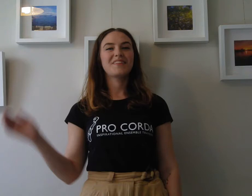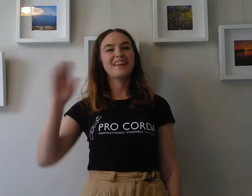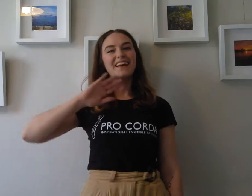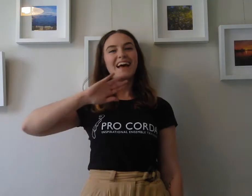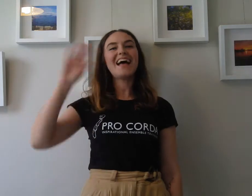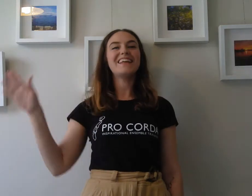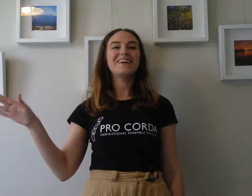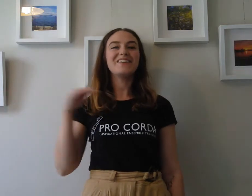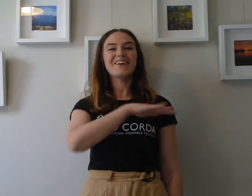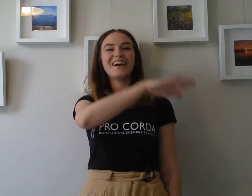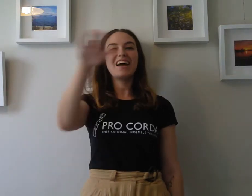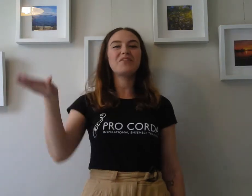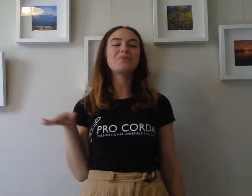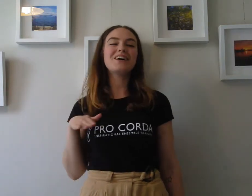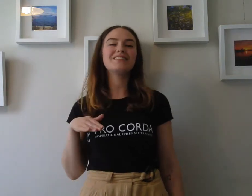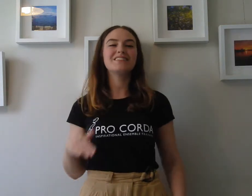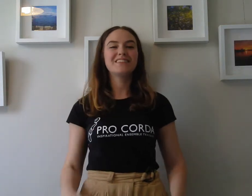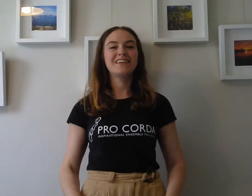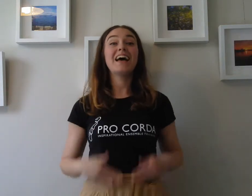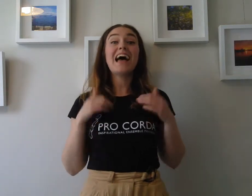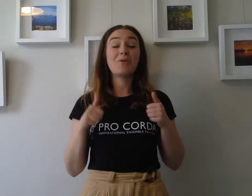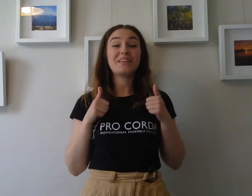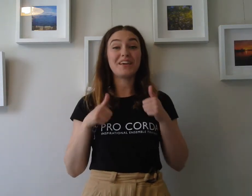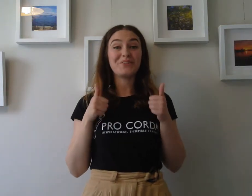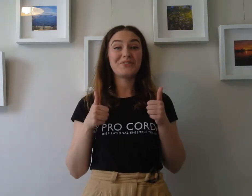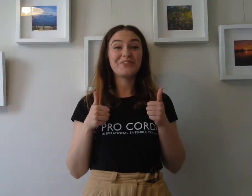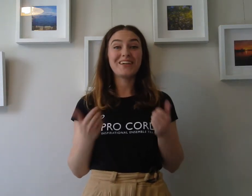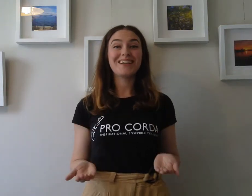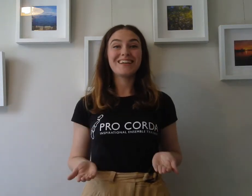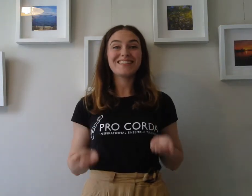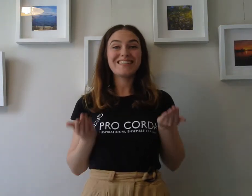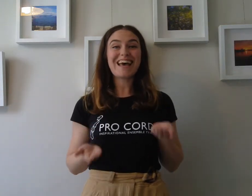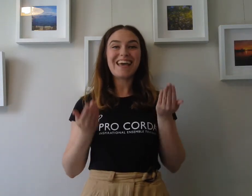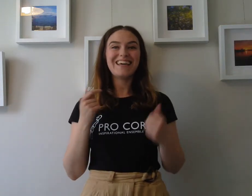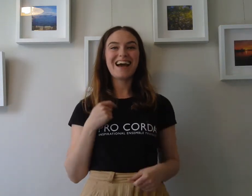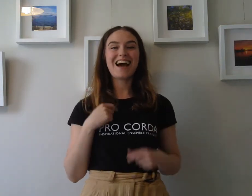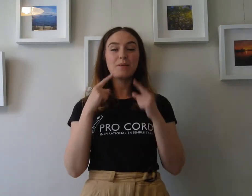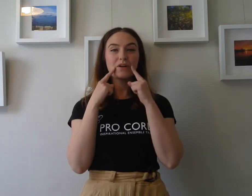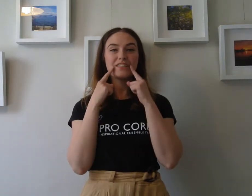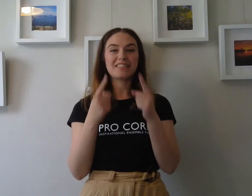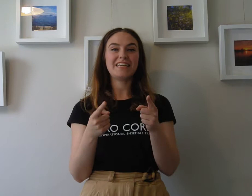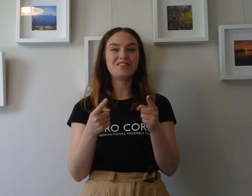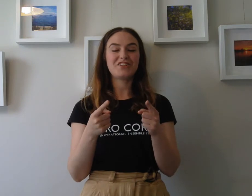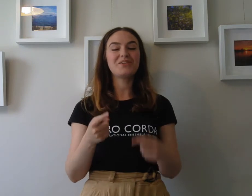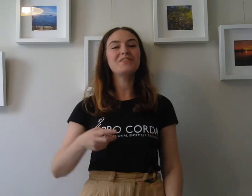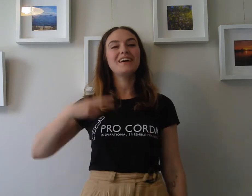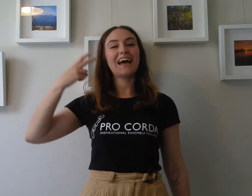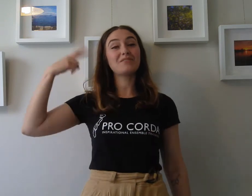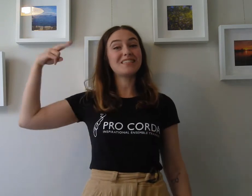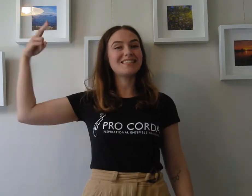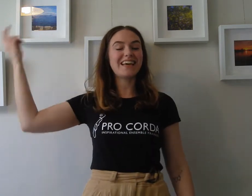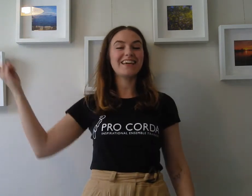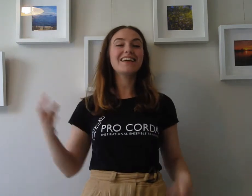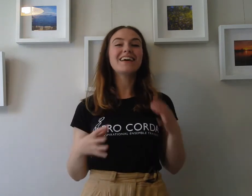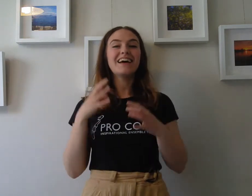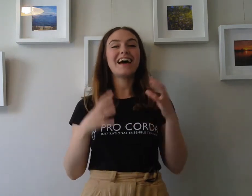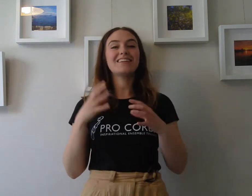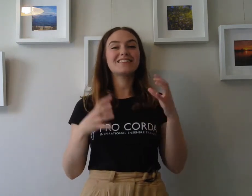Hello everyone! How are you? Today I'm going to teach you how to sing and